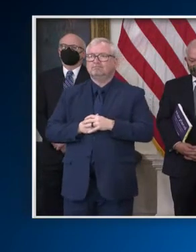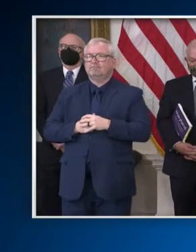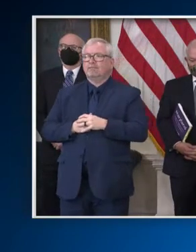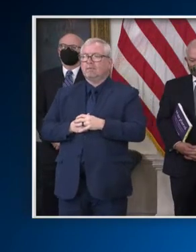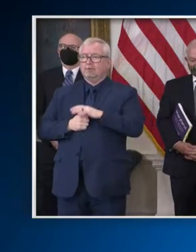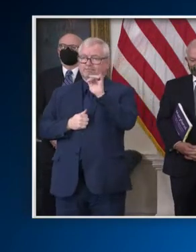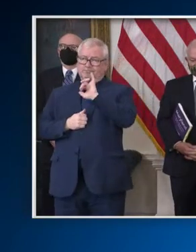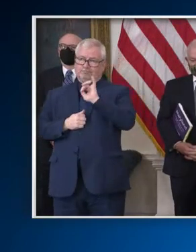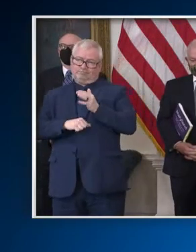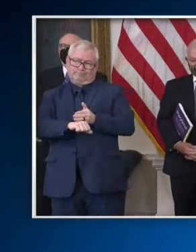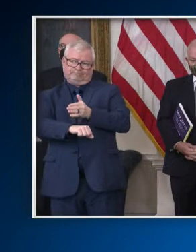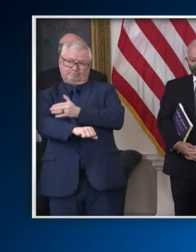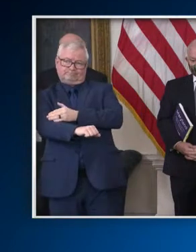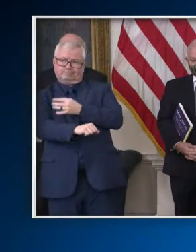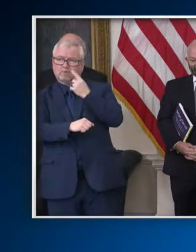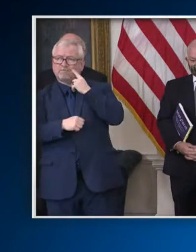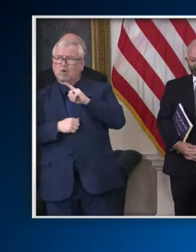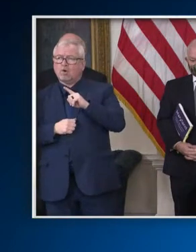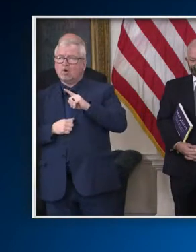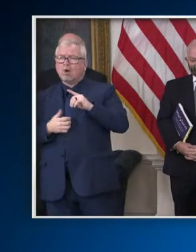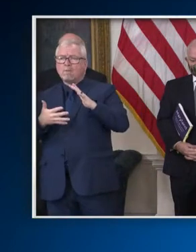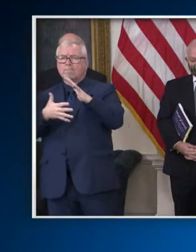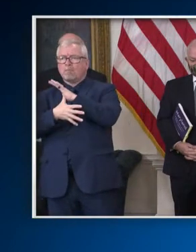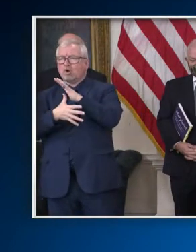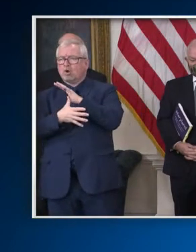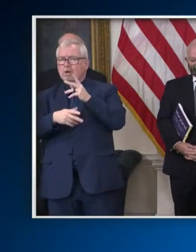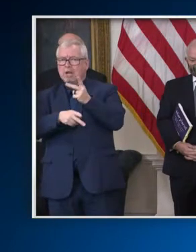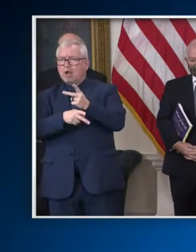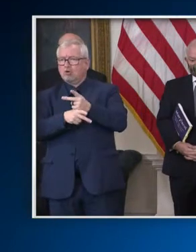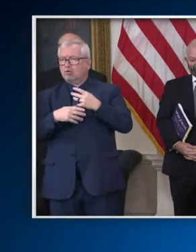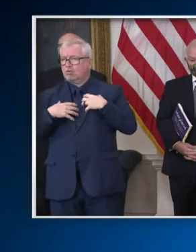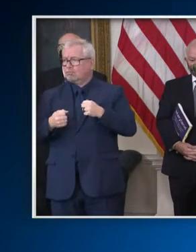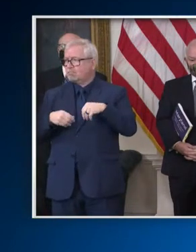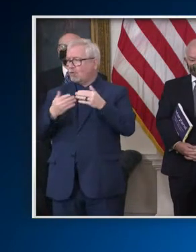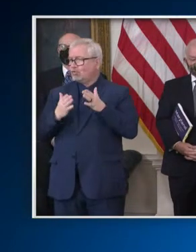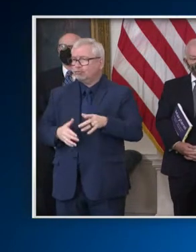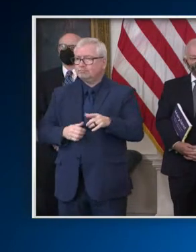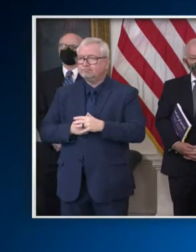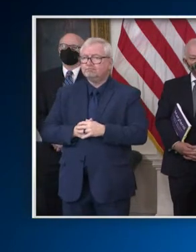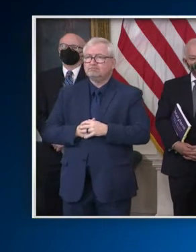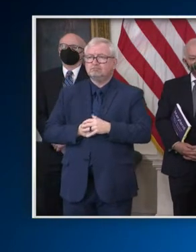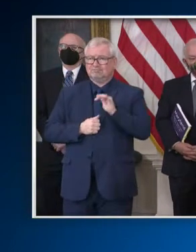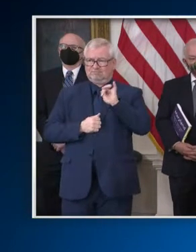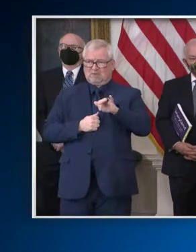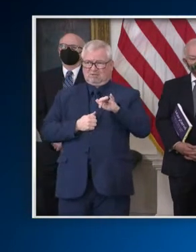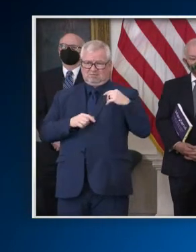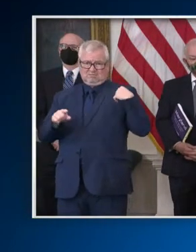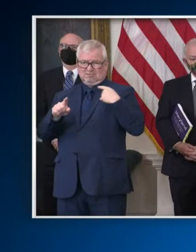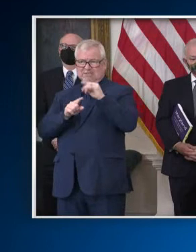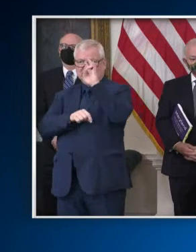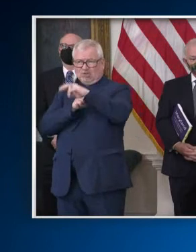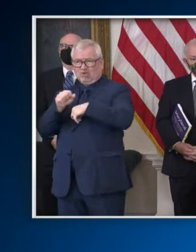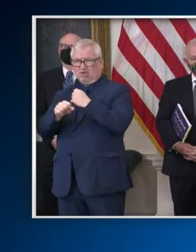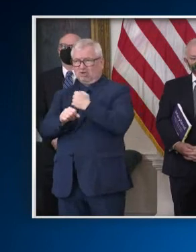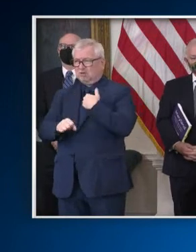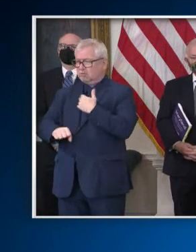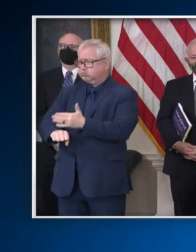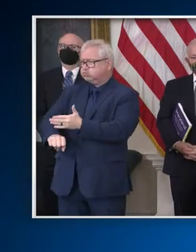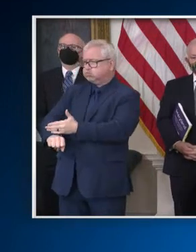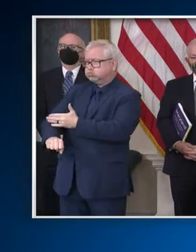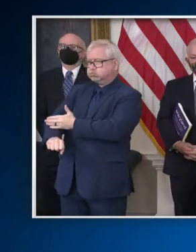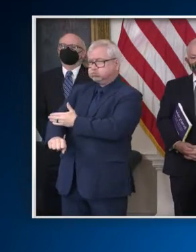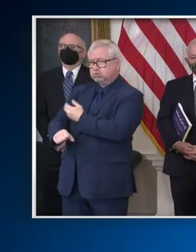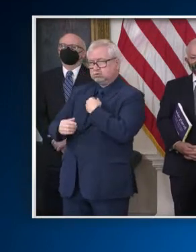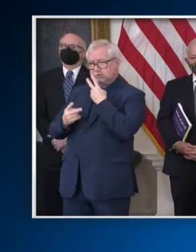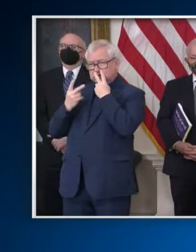budget today shows just how far we have come over the last seven years. This, of course, is